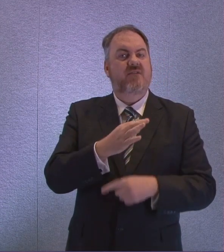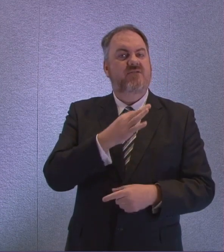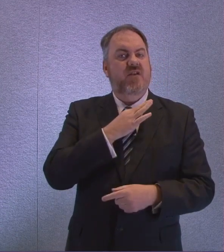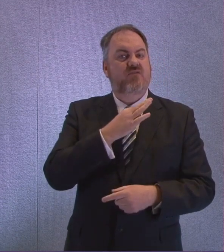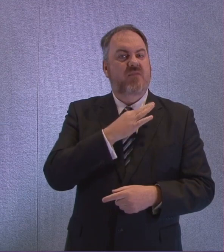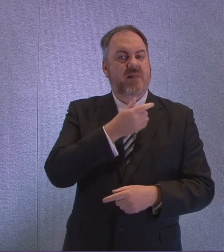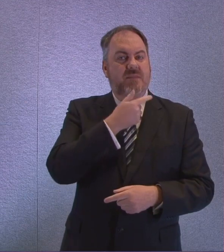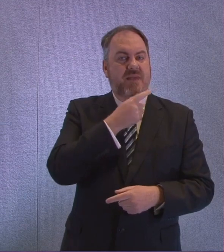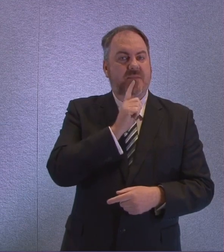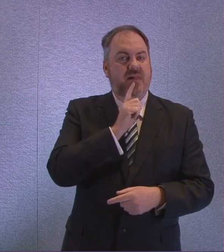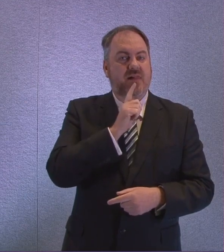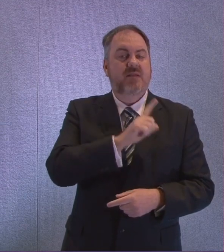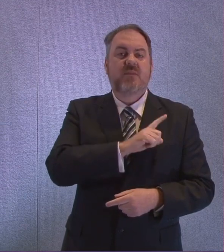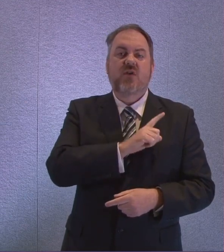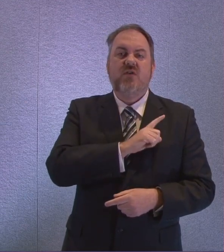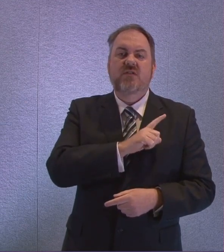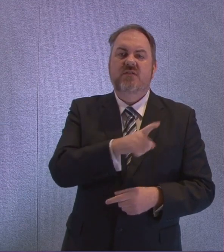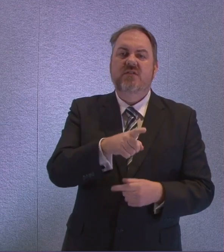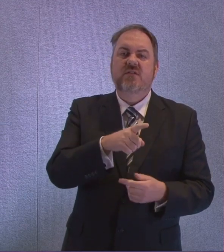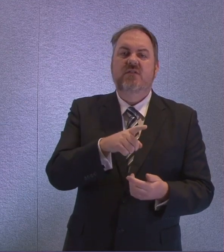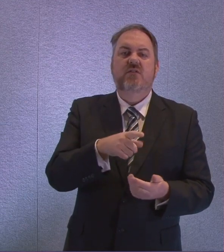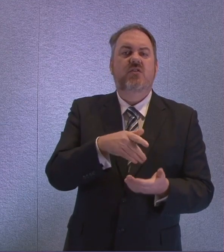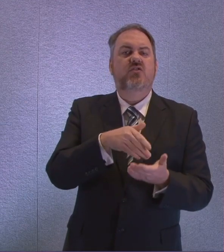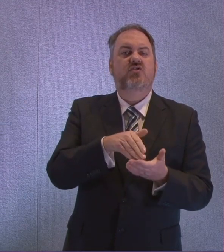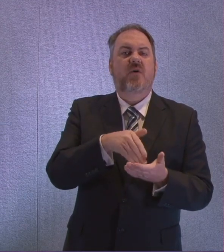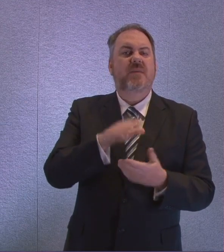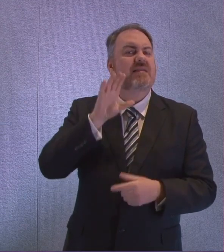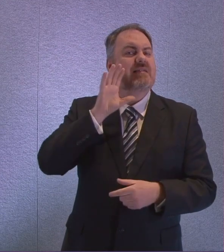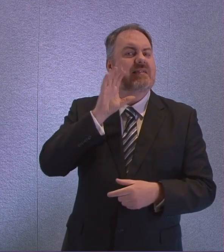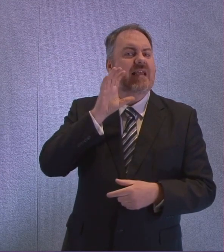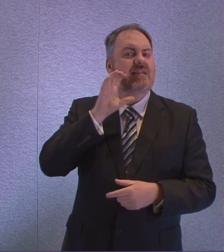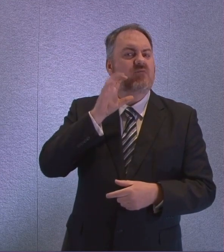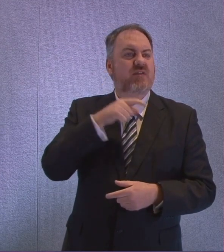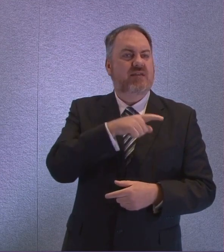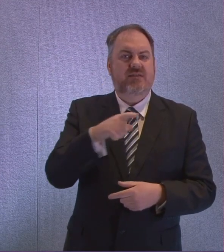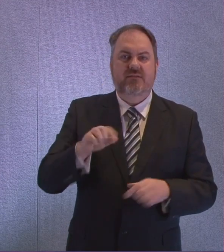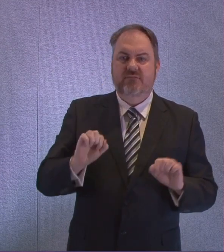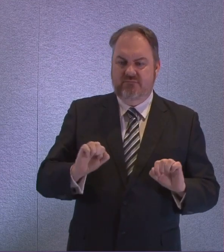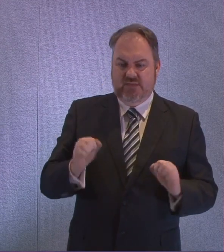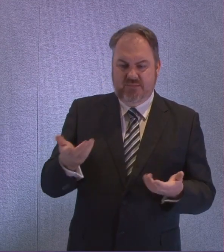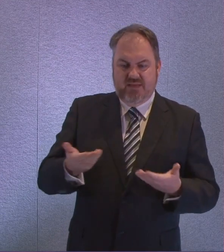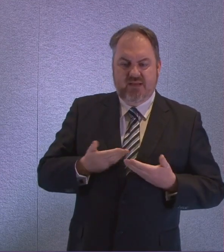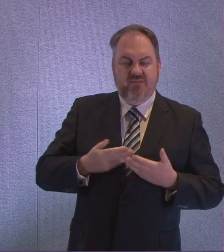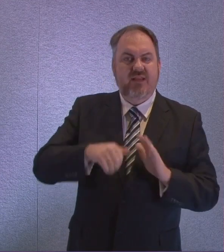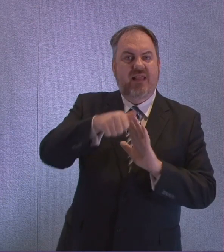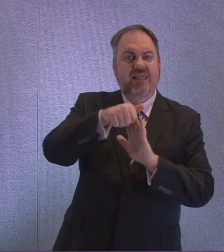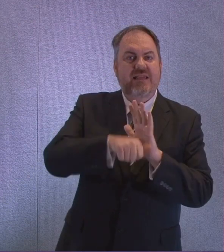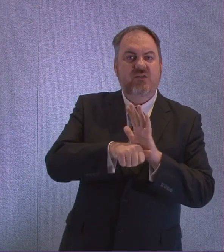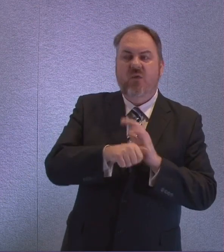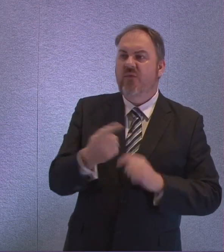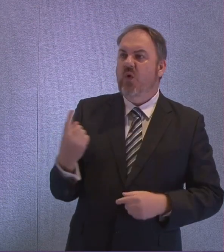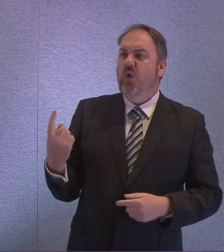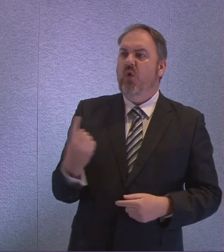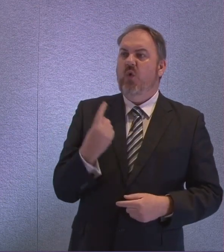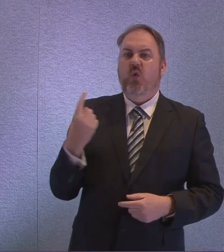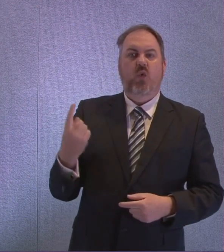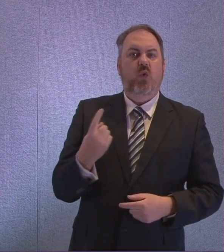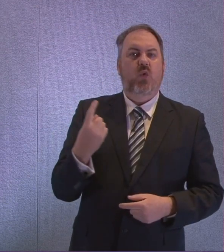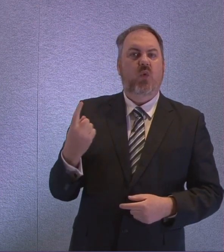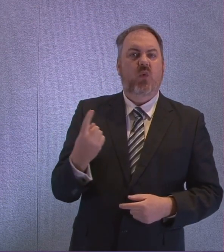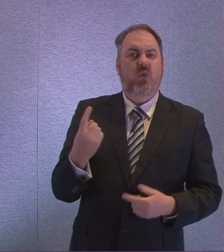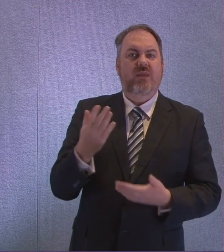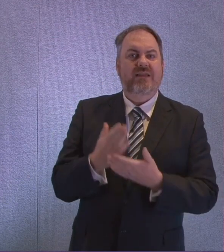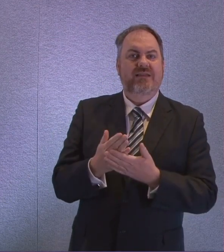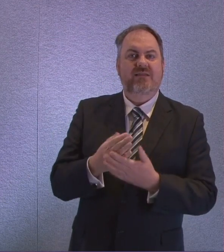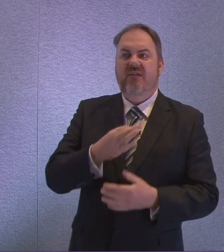said they were still waiting for a list of those who are vulnerable. And we were told last night by a council that they still don't know when food boxes will be delivered.